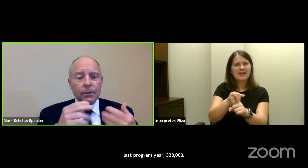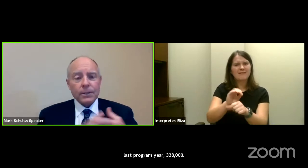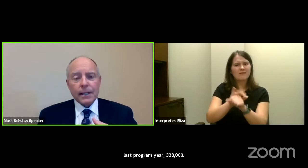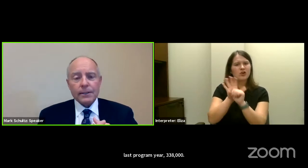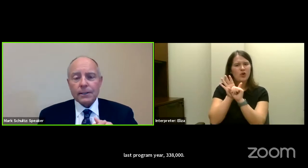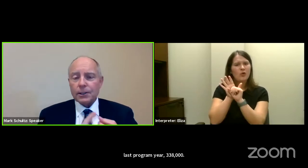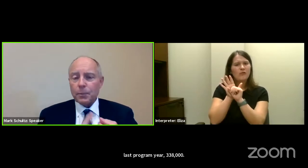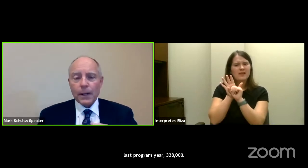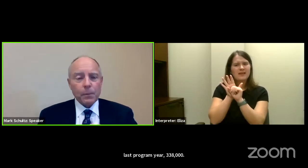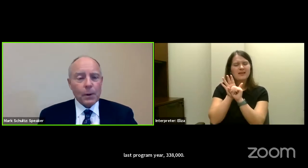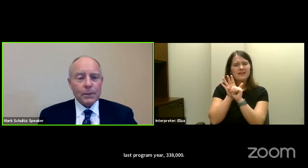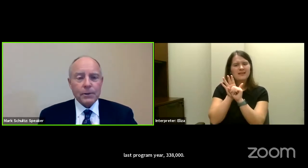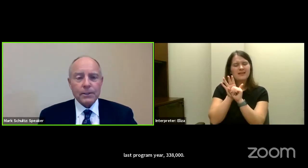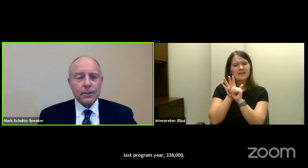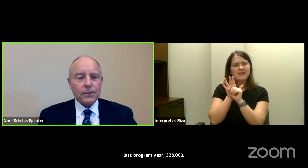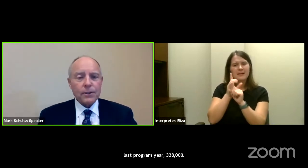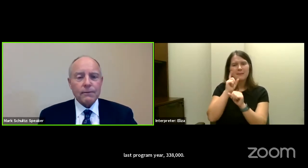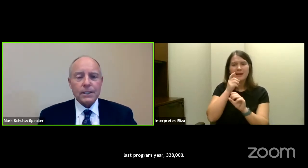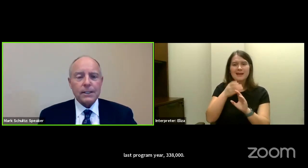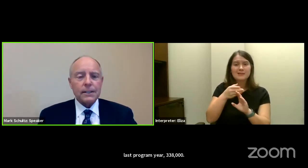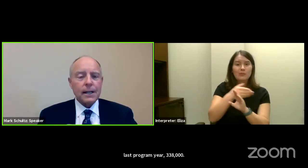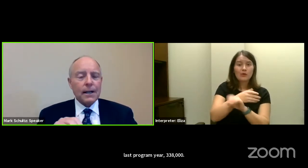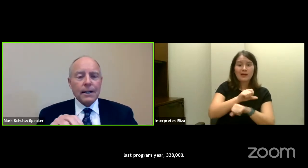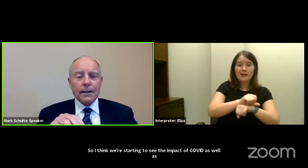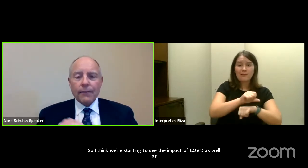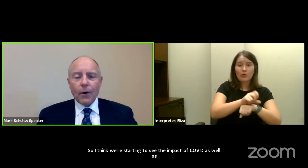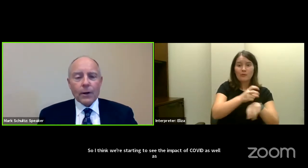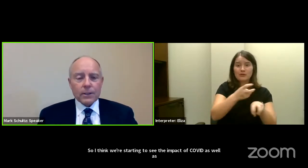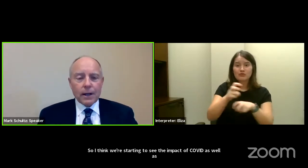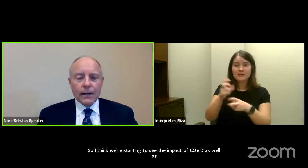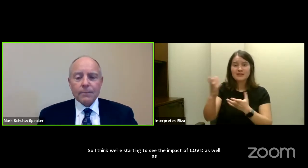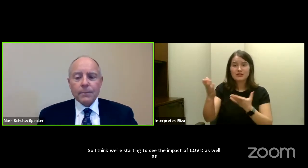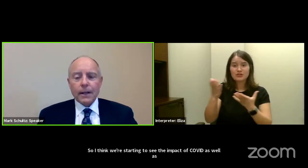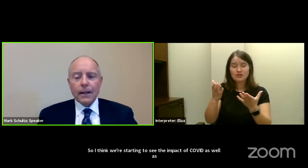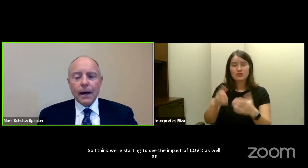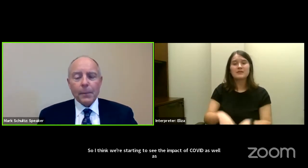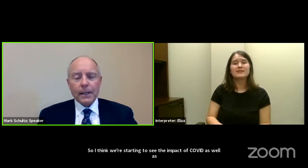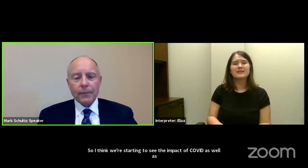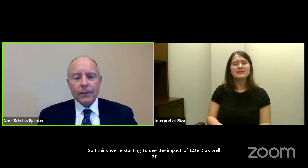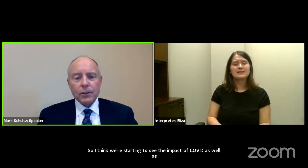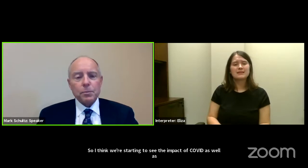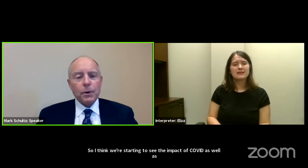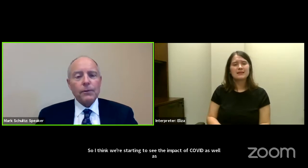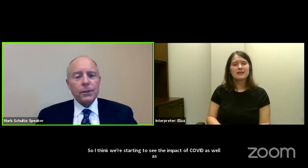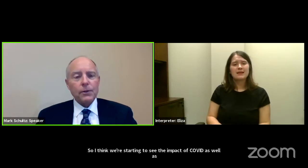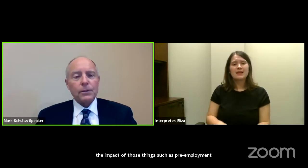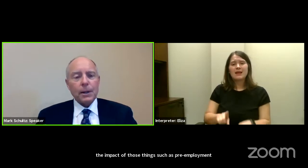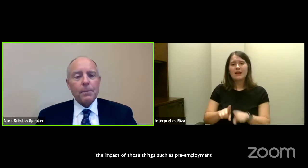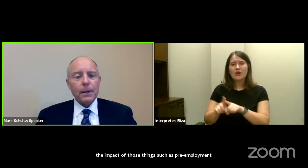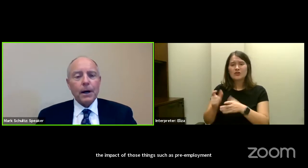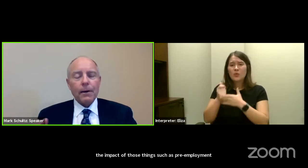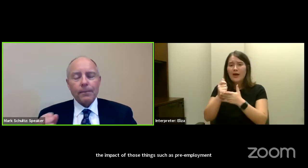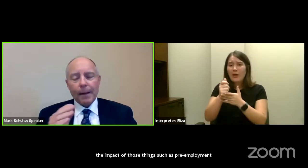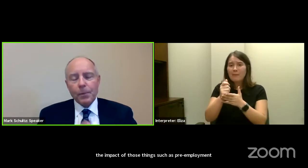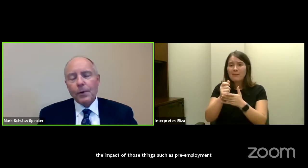impact of those things such as pre-employment transition services, the focus on helping individuals move